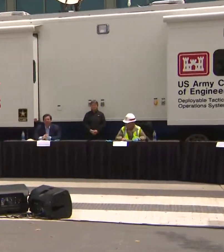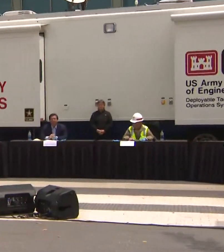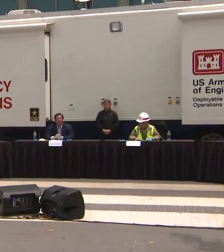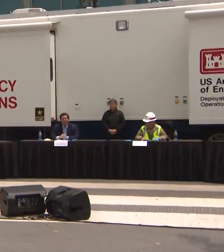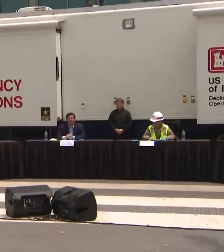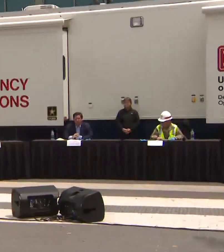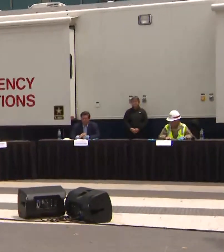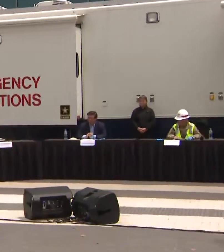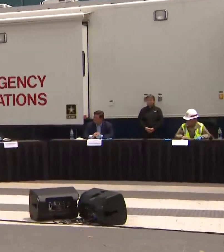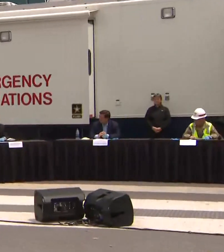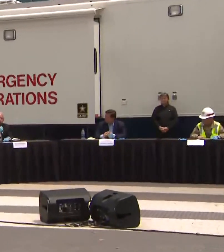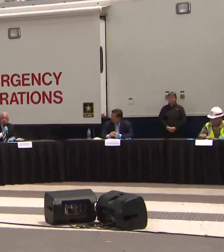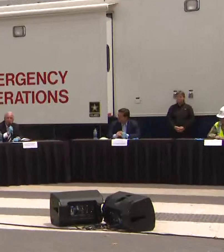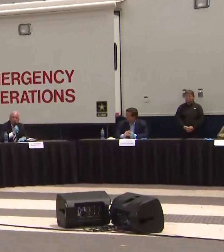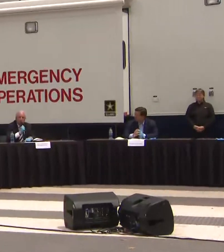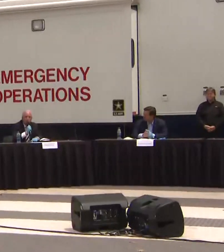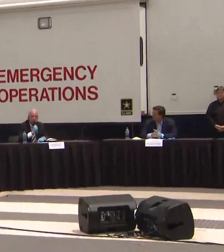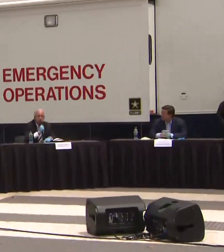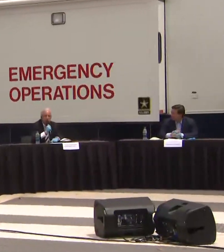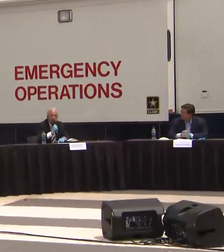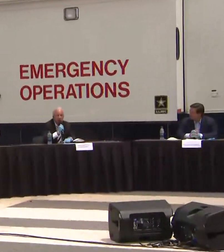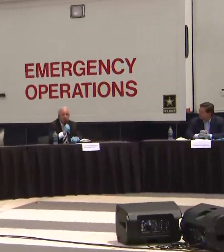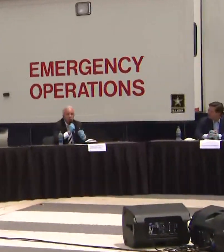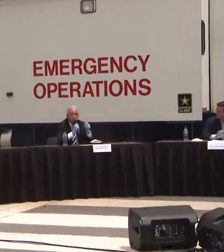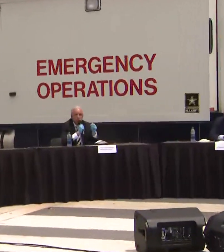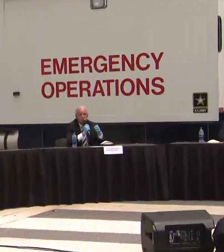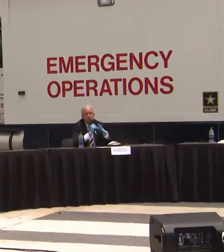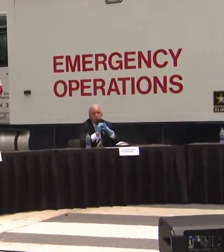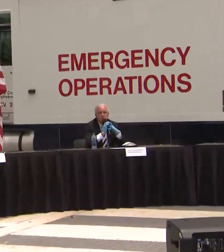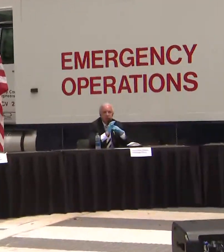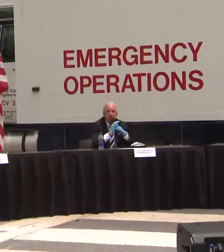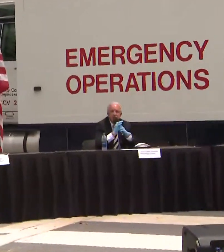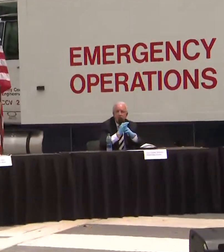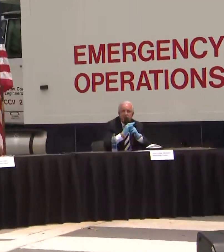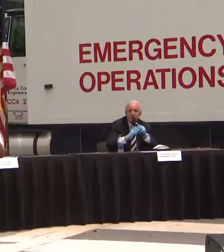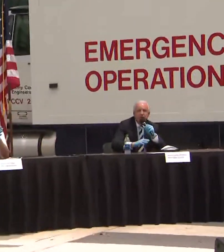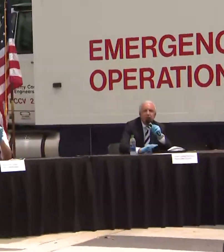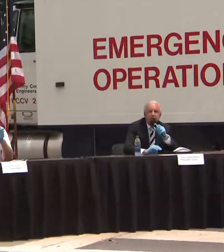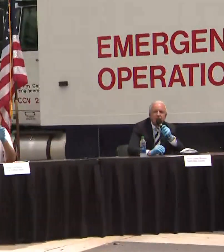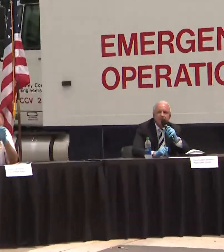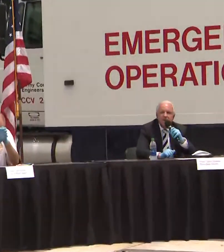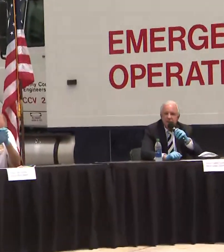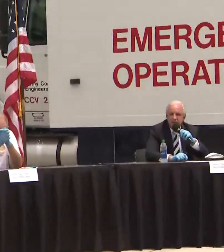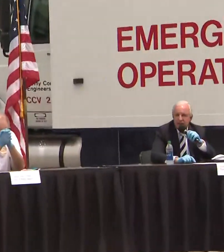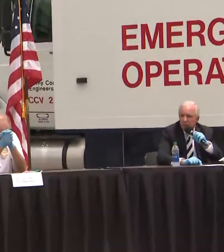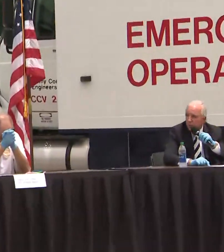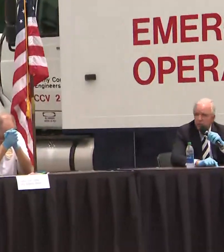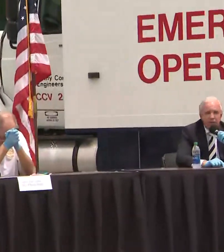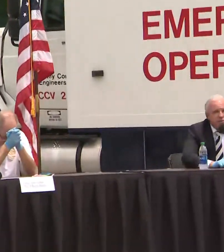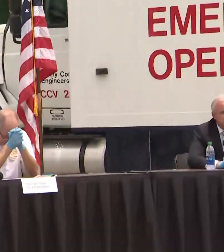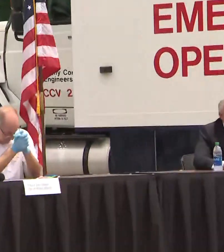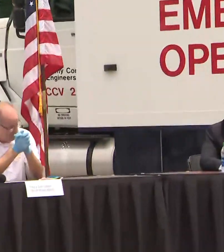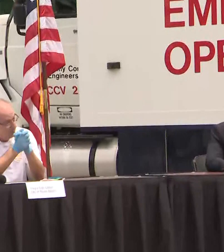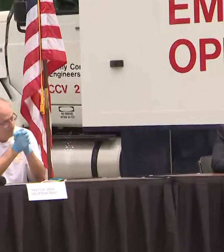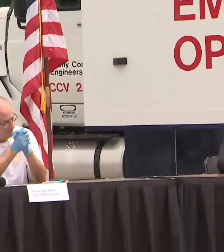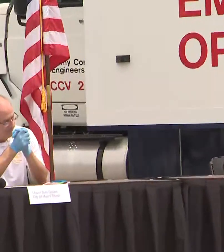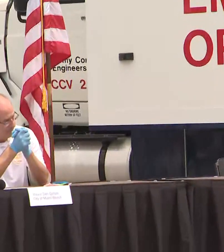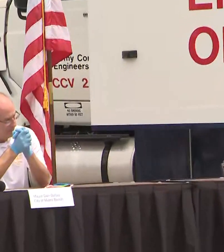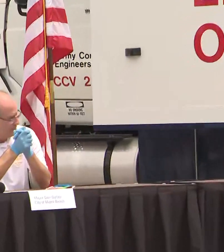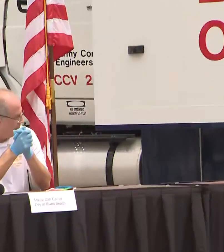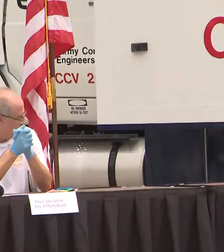is the general that is in charge of this hospital the construction of this hospital and also the attorney Dan Gilbert of the city